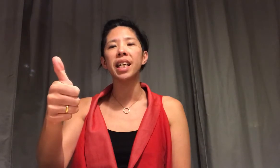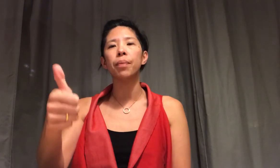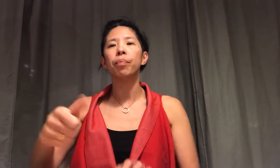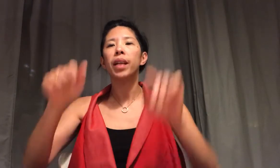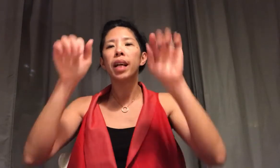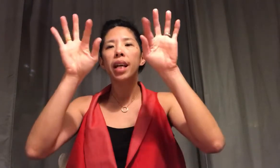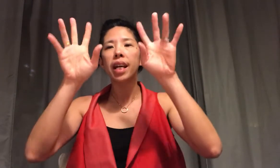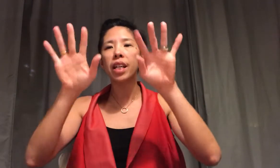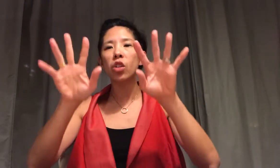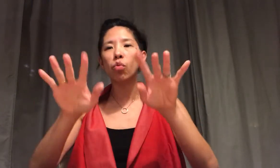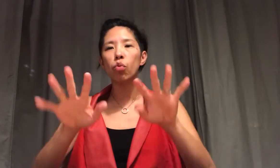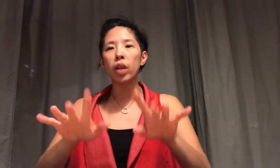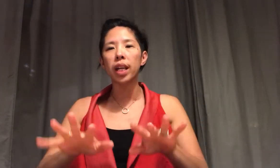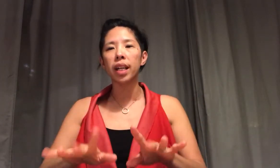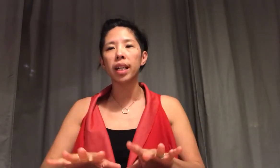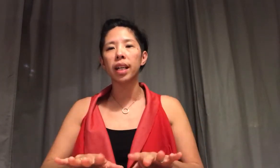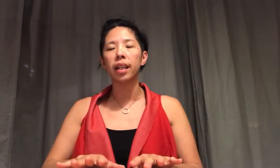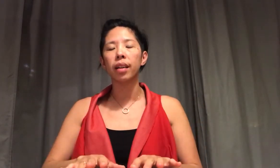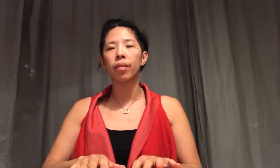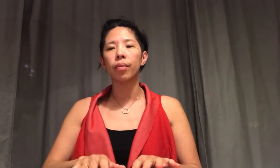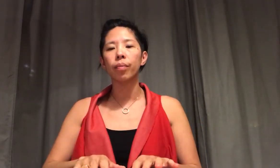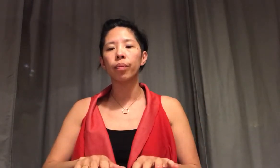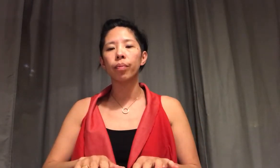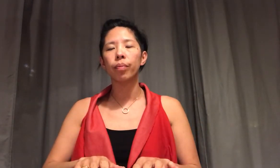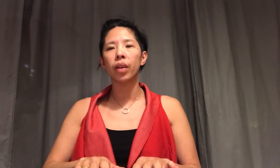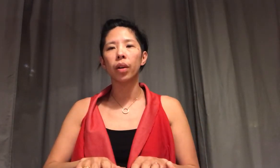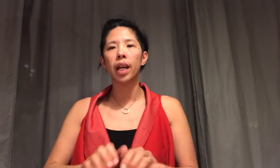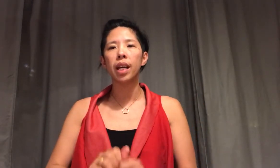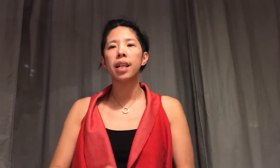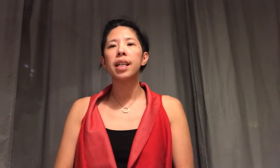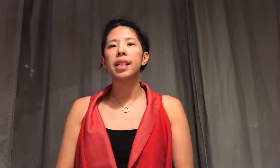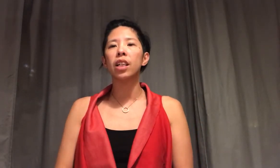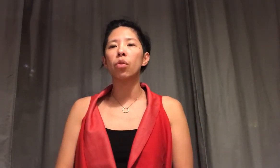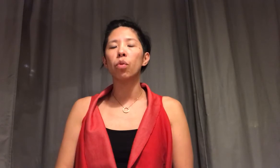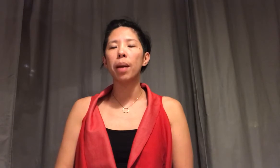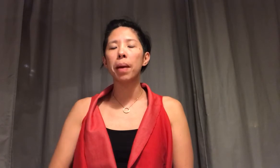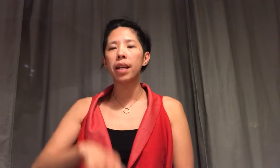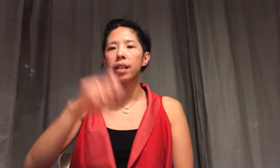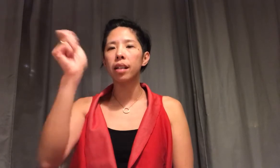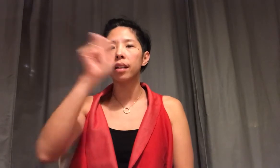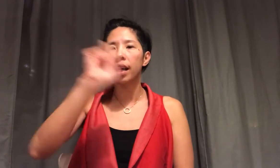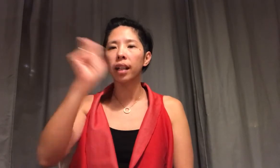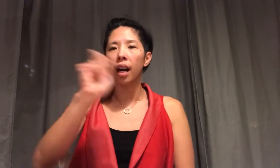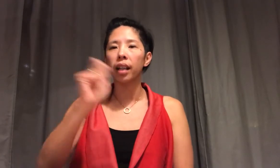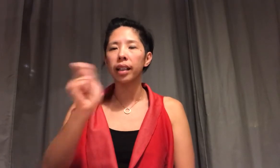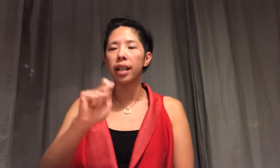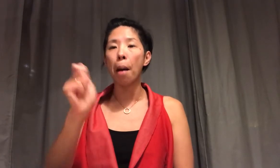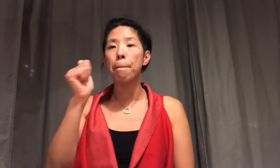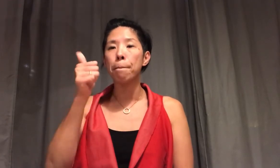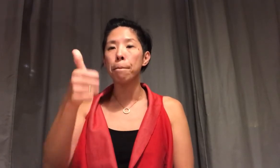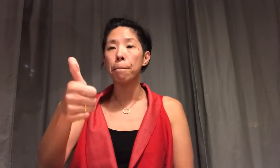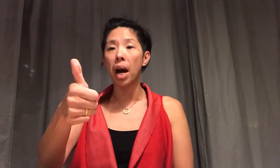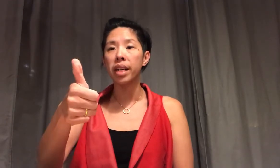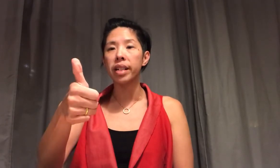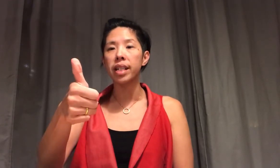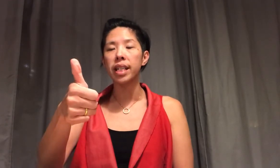it's raining okay take your red pencil and color in Monday